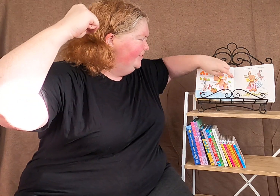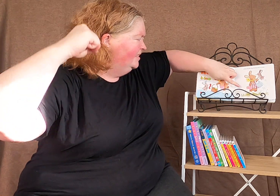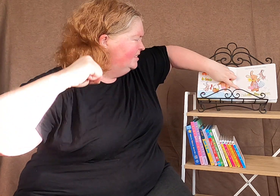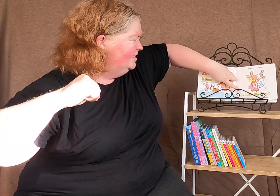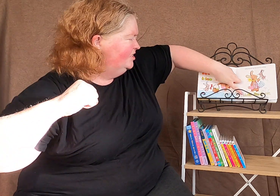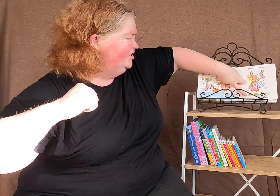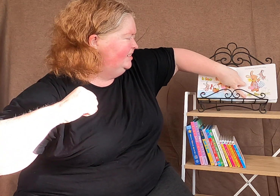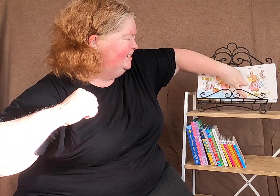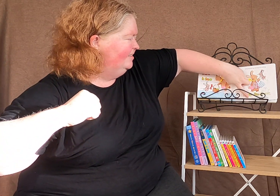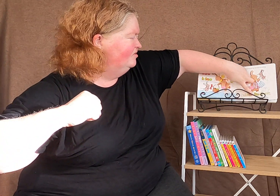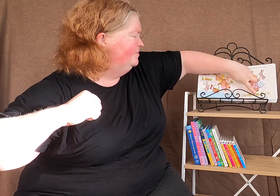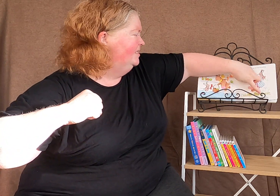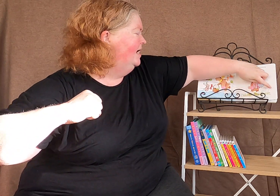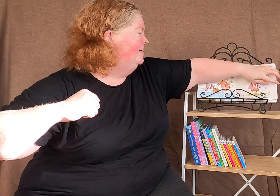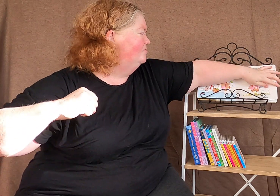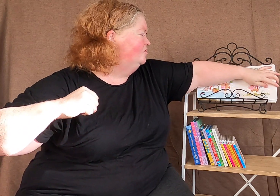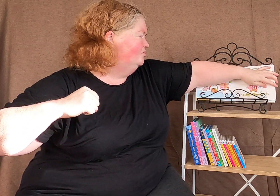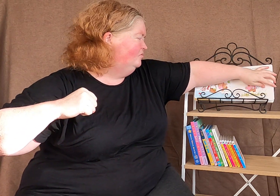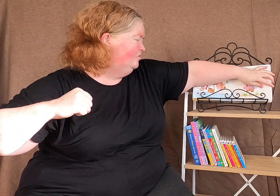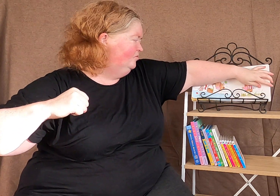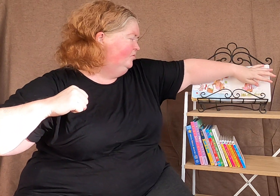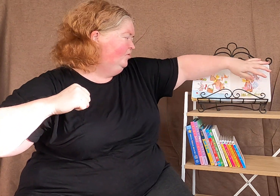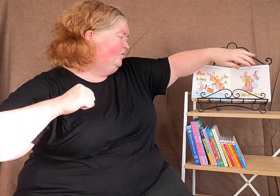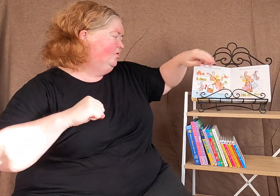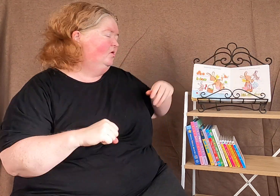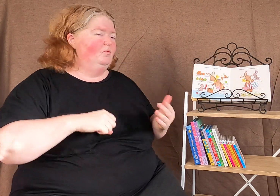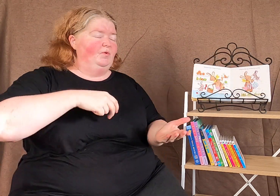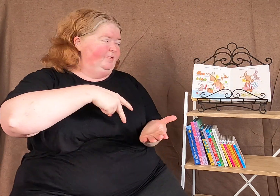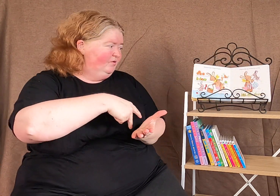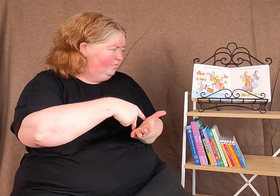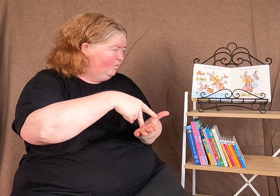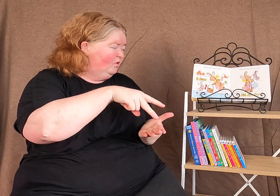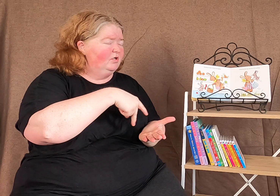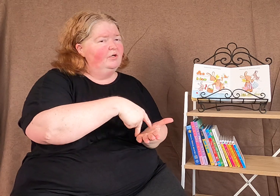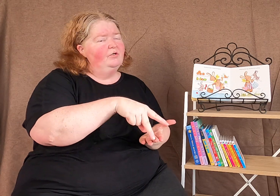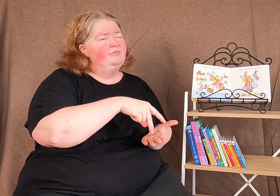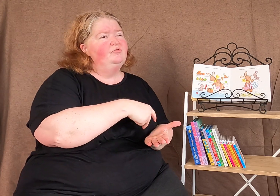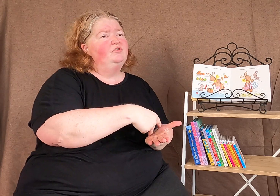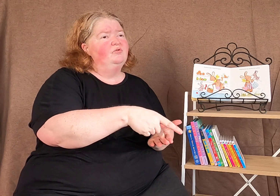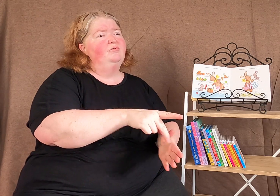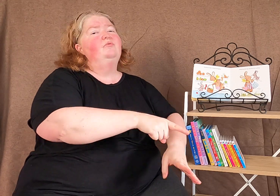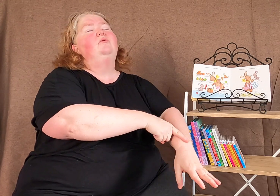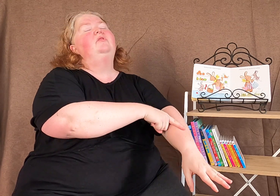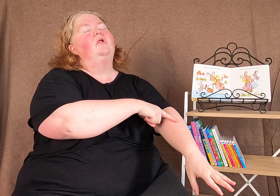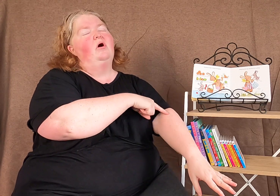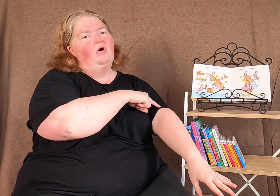She lifts me up too. When the walk home's too long.